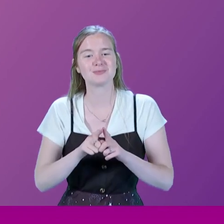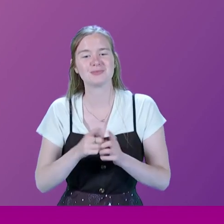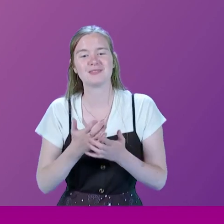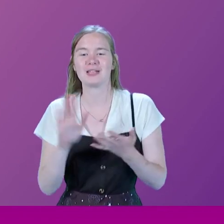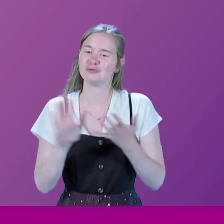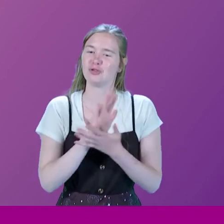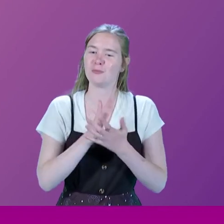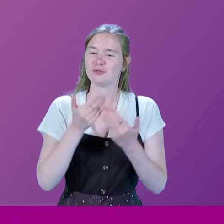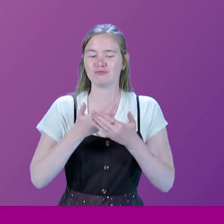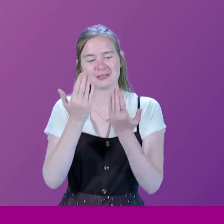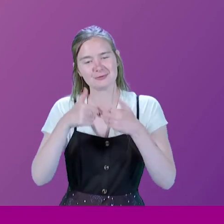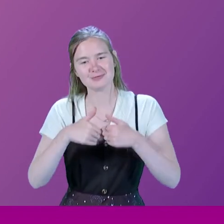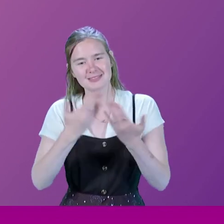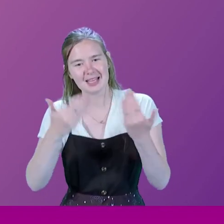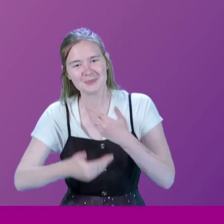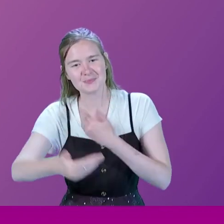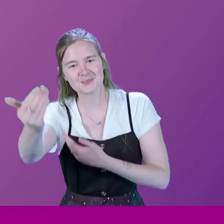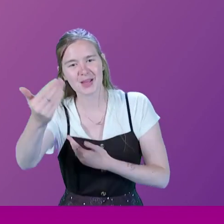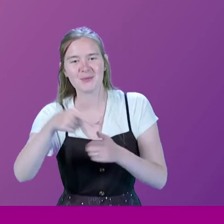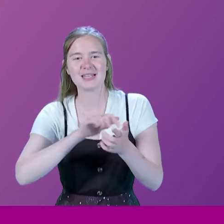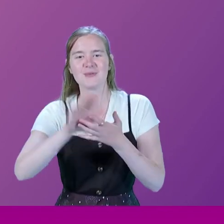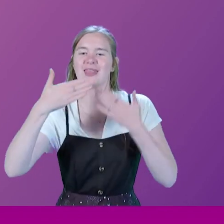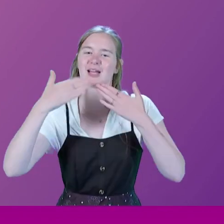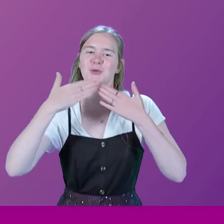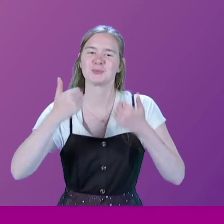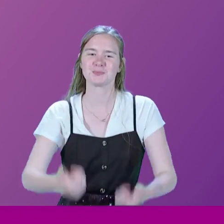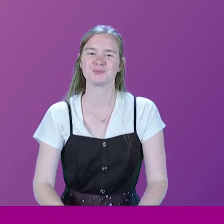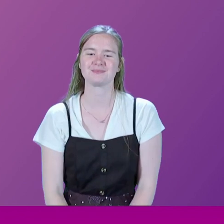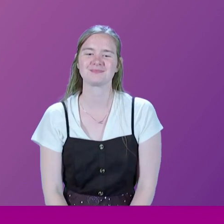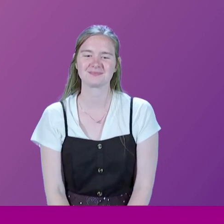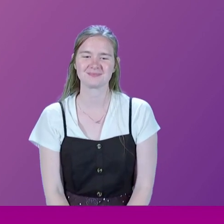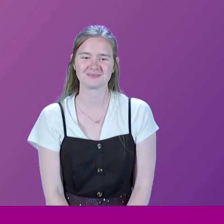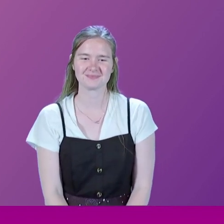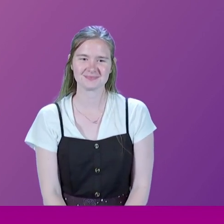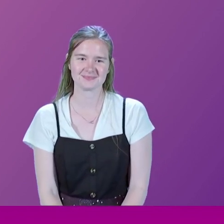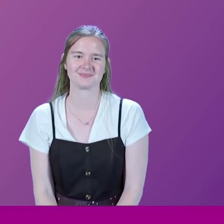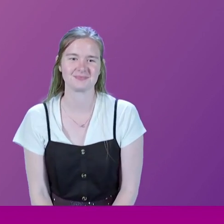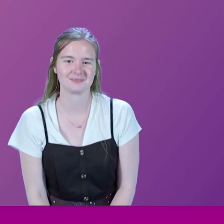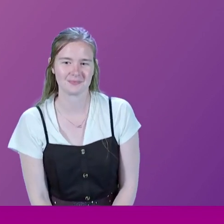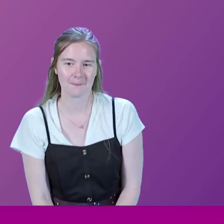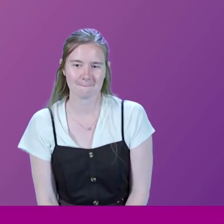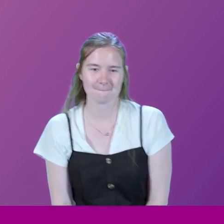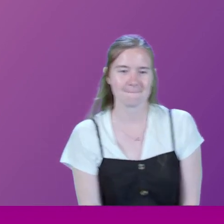enjoyable rest of your day out in Edinburgh. Thank you. Thank you. Fantastic. Thank you.